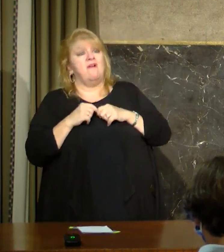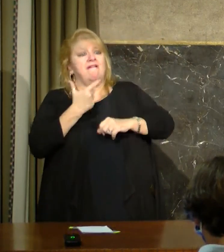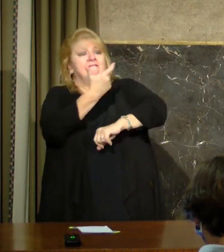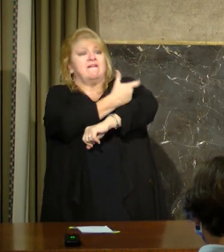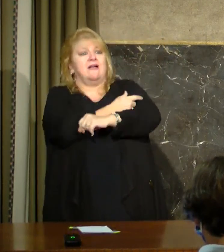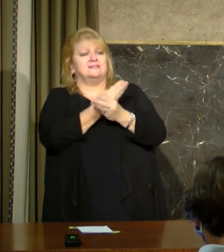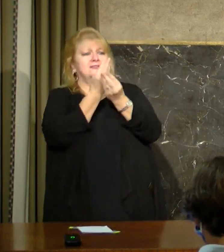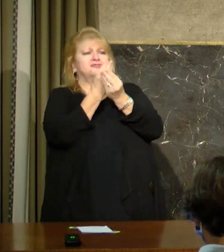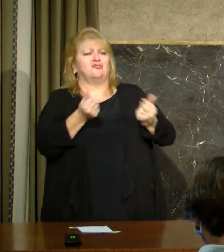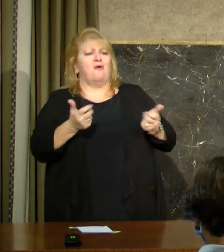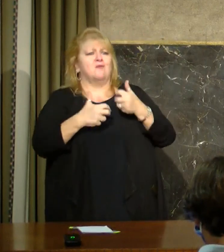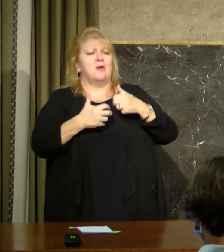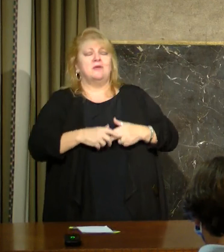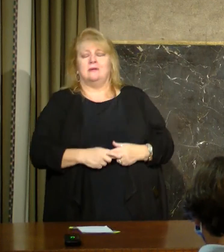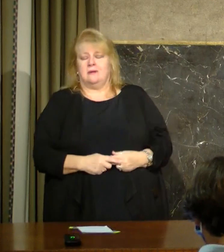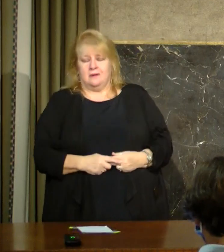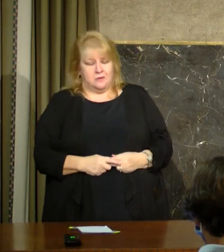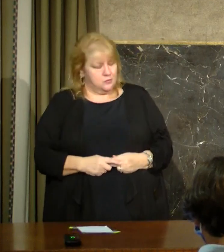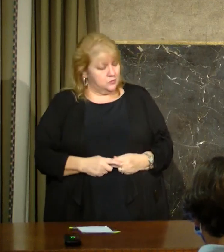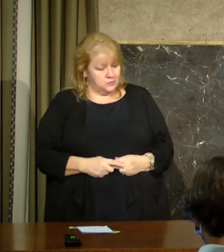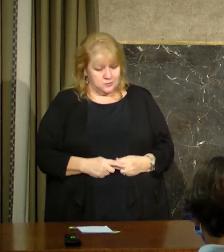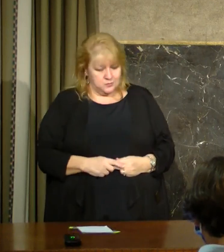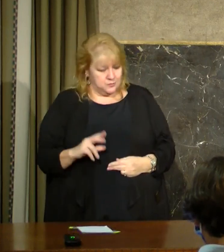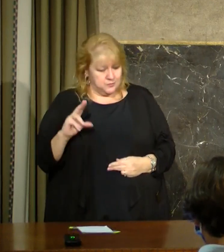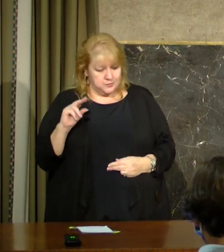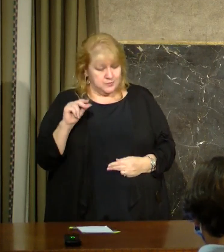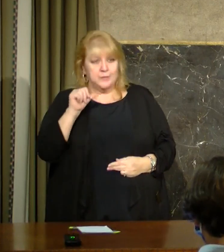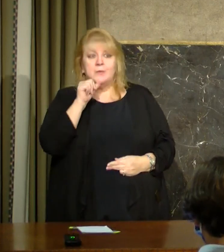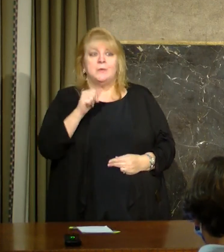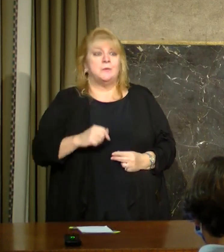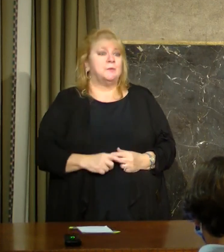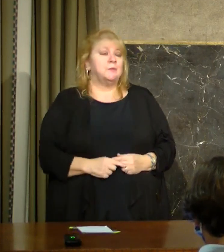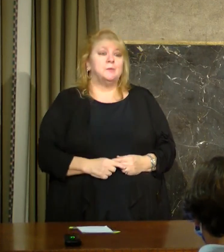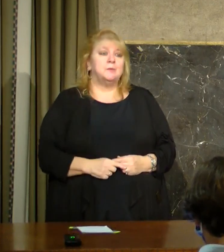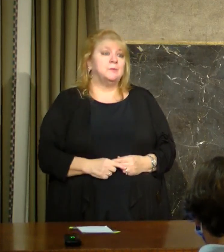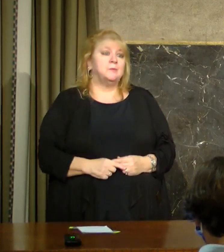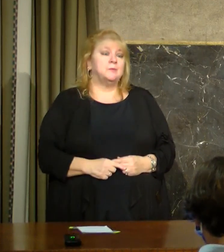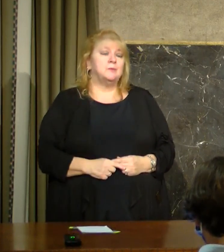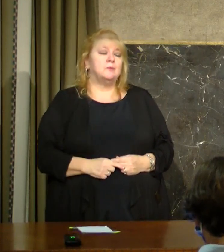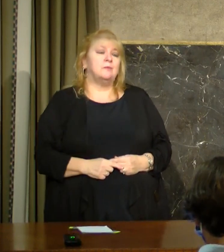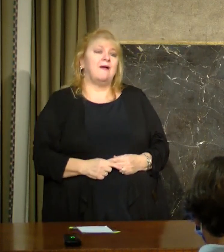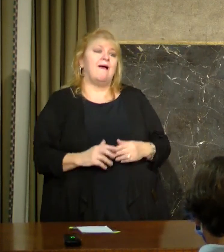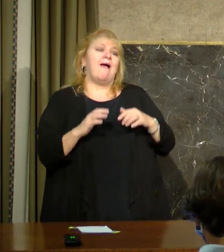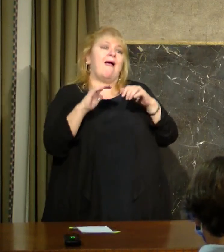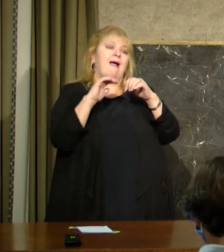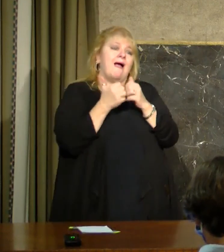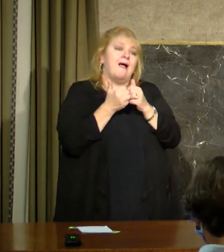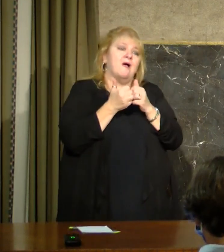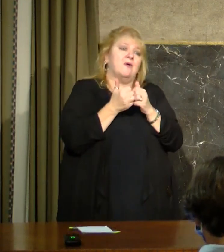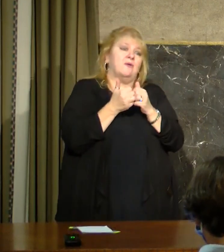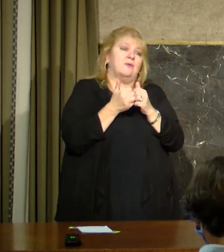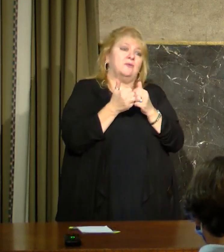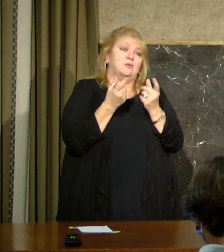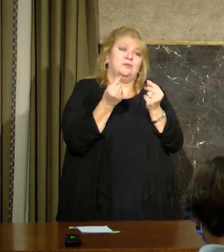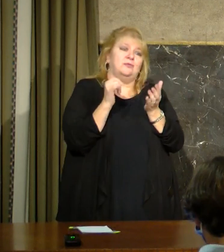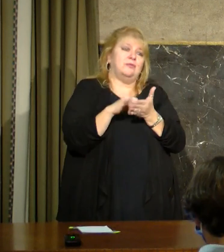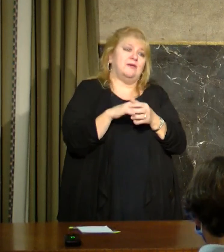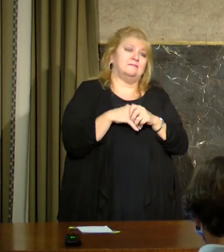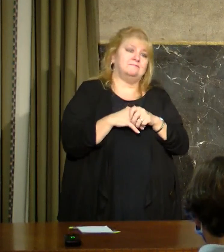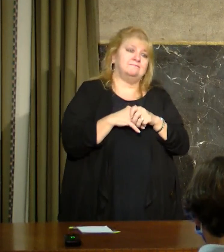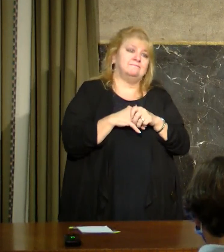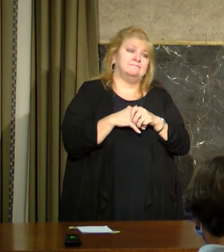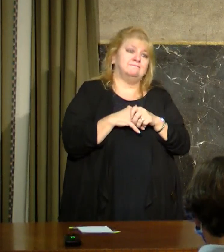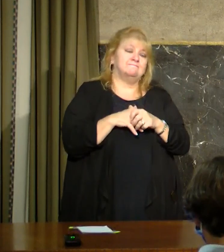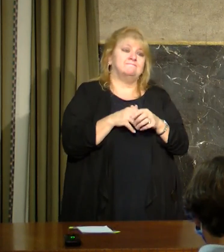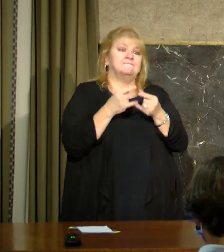that we're in. We can only do that by distancing from one another, by staying home when we're sick,